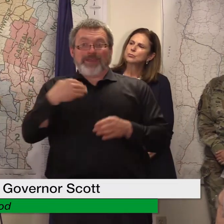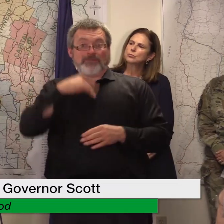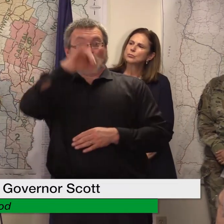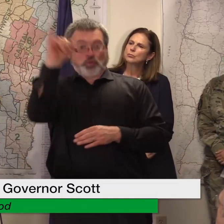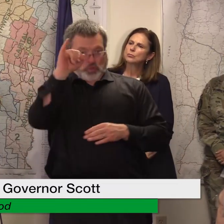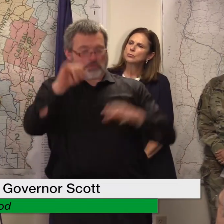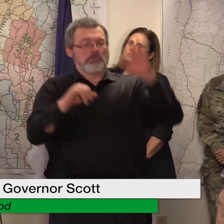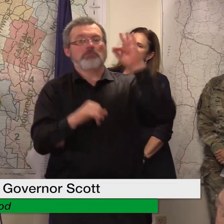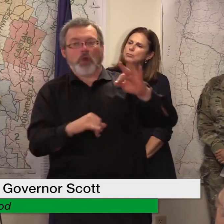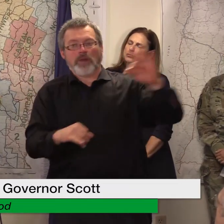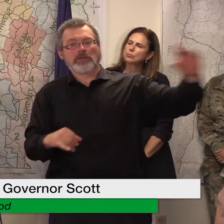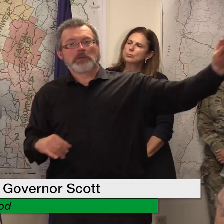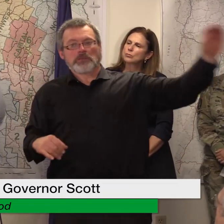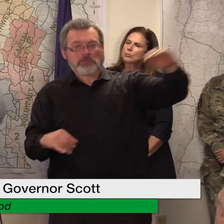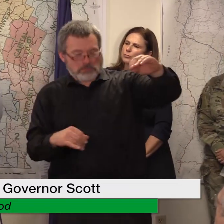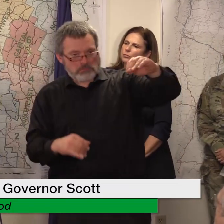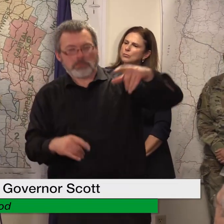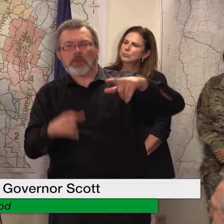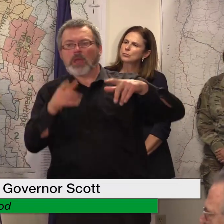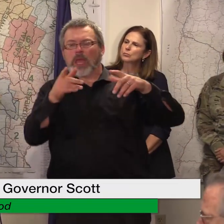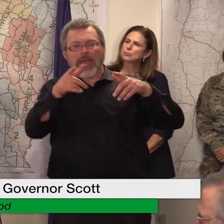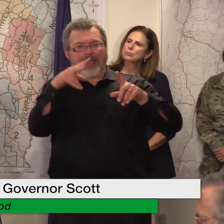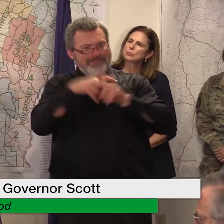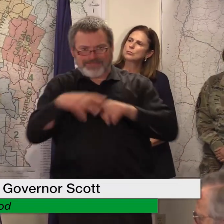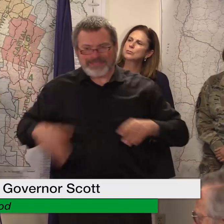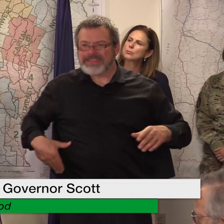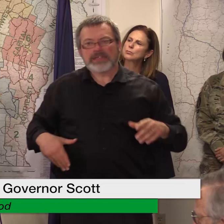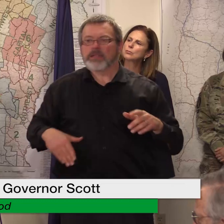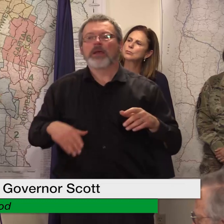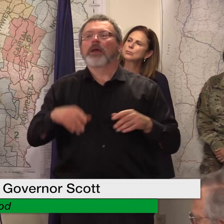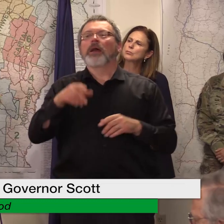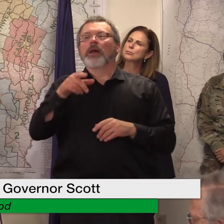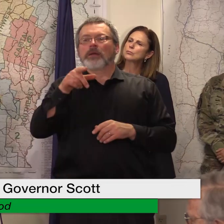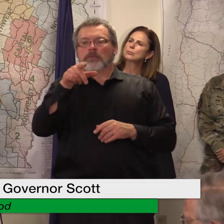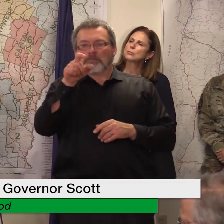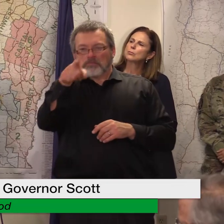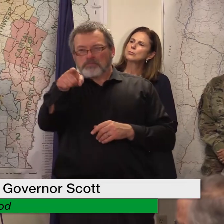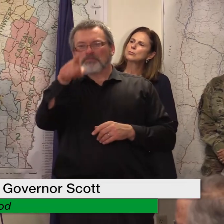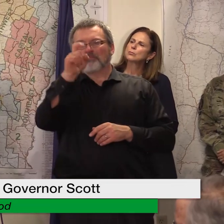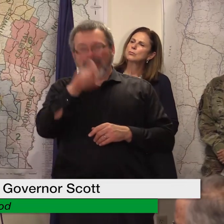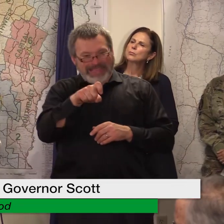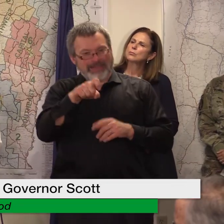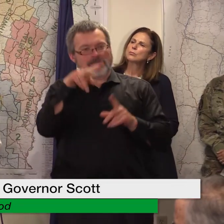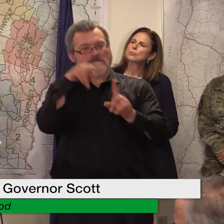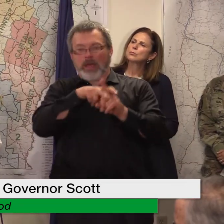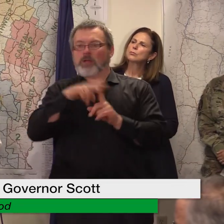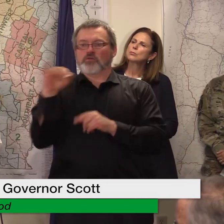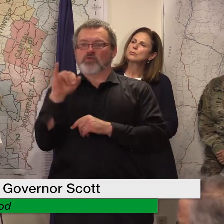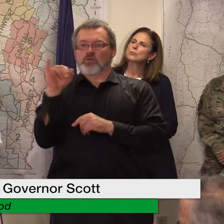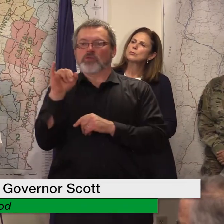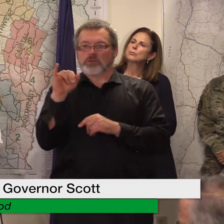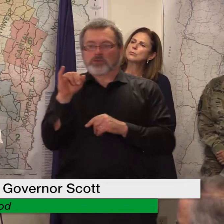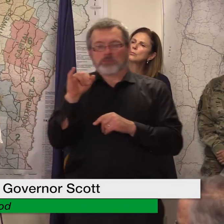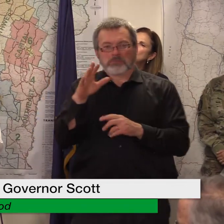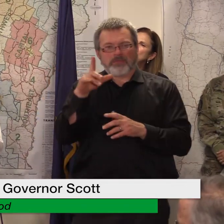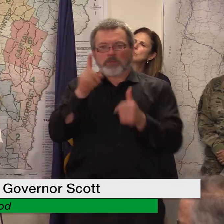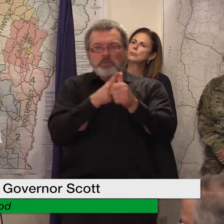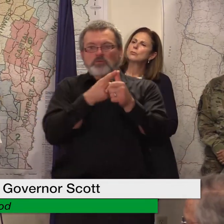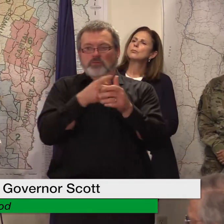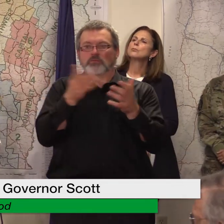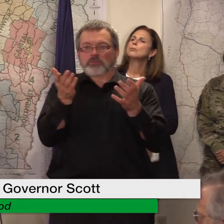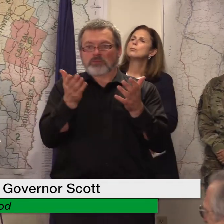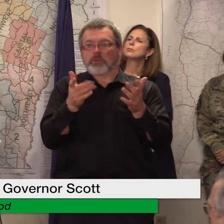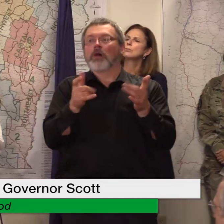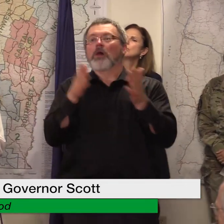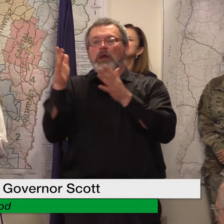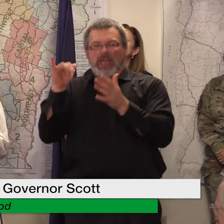haven't filed the the determination on your insurance claim perfect example so people should